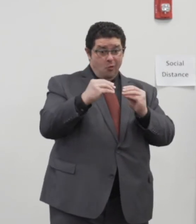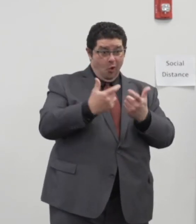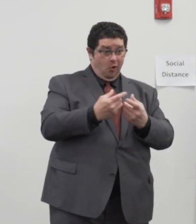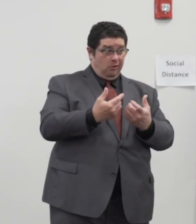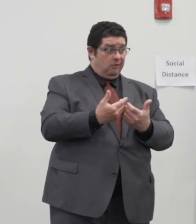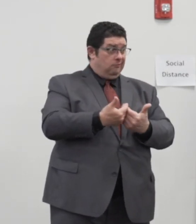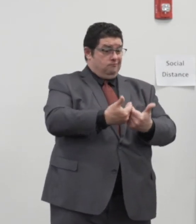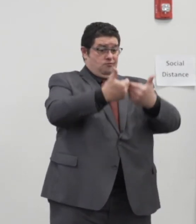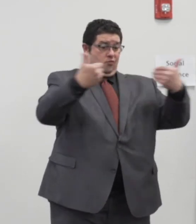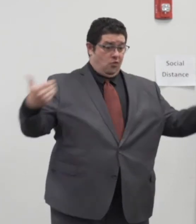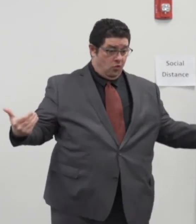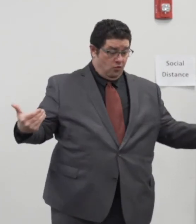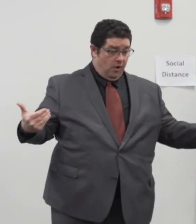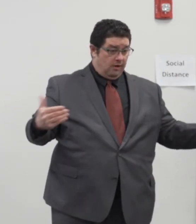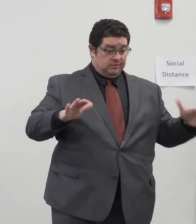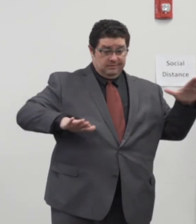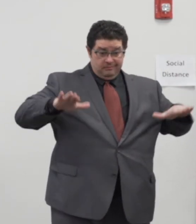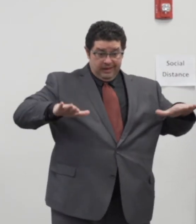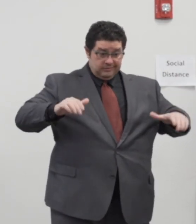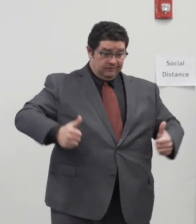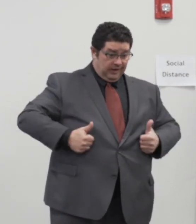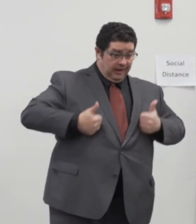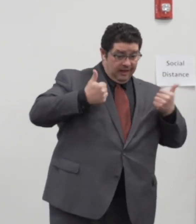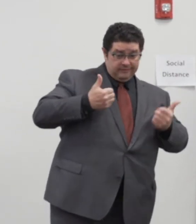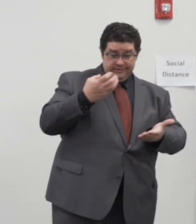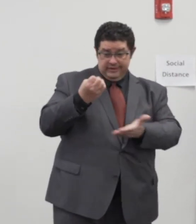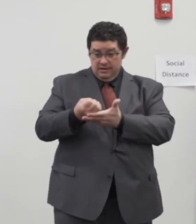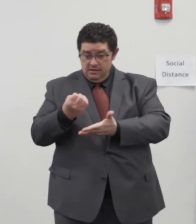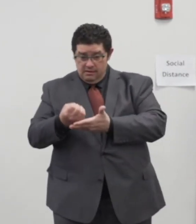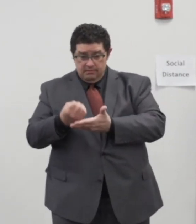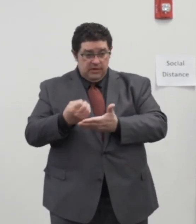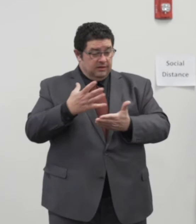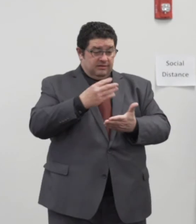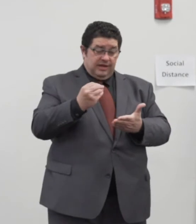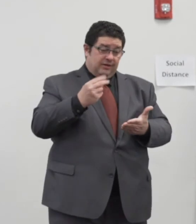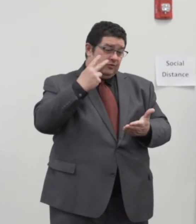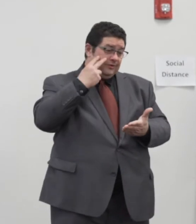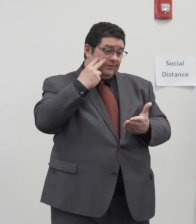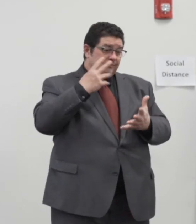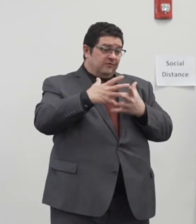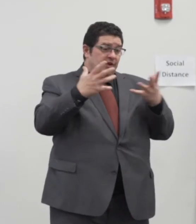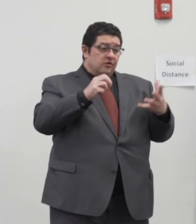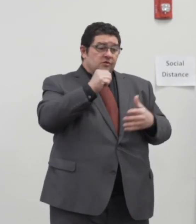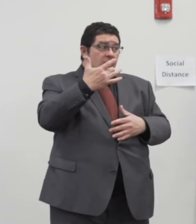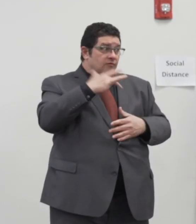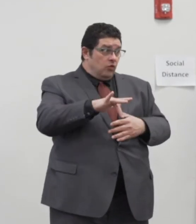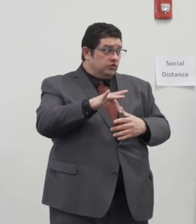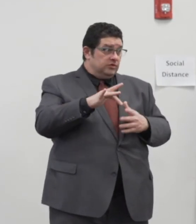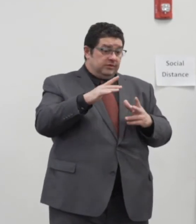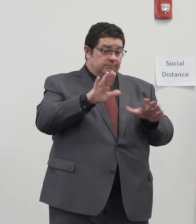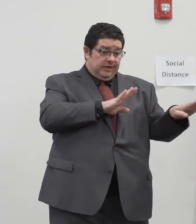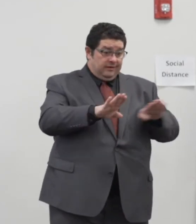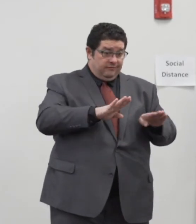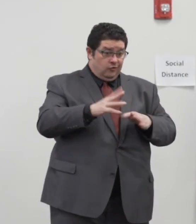lives and the economy and we're seeing some very unfortunate behavior on all sides but I do have to follow the law